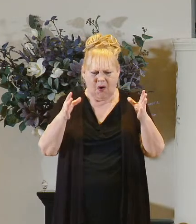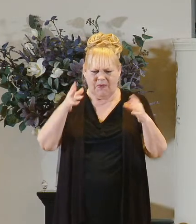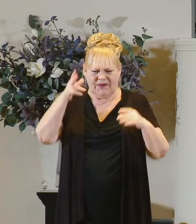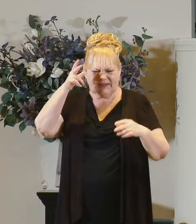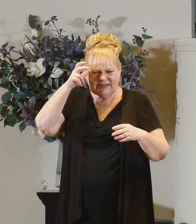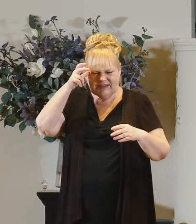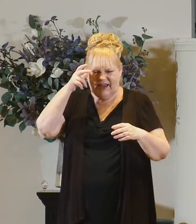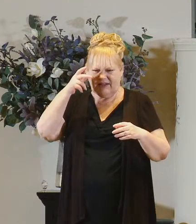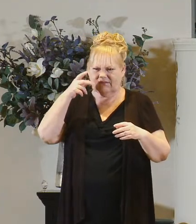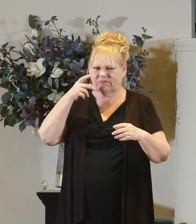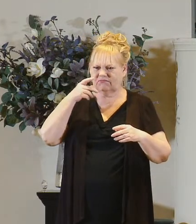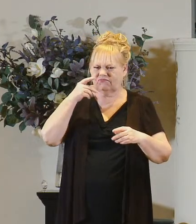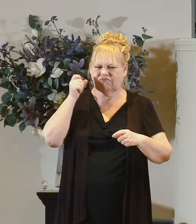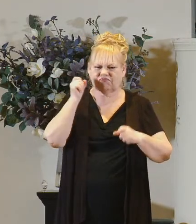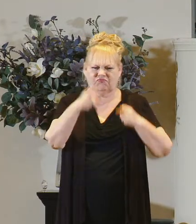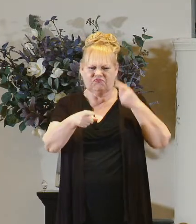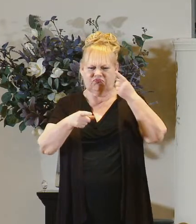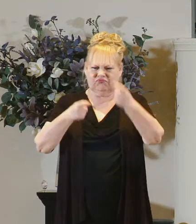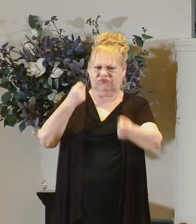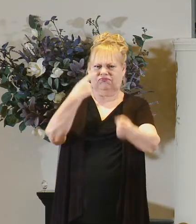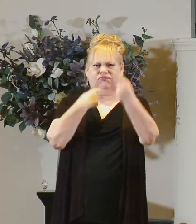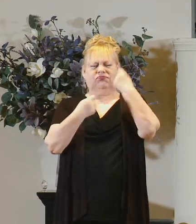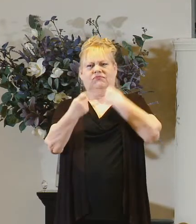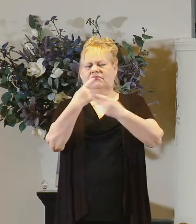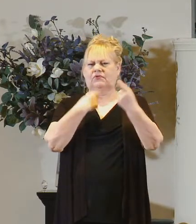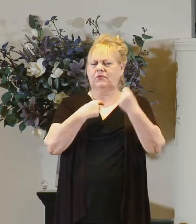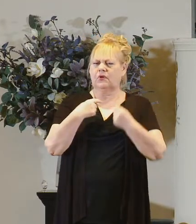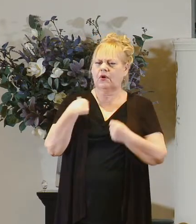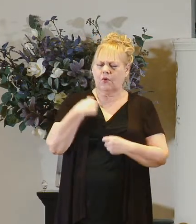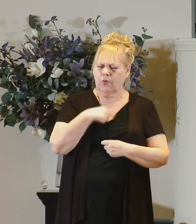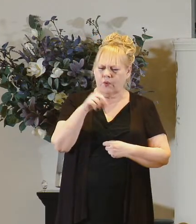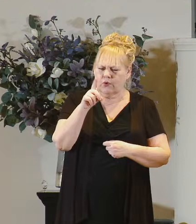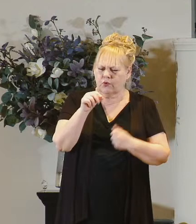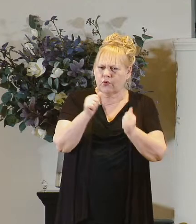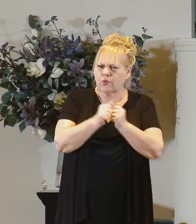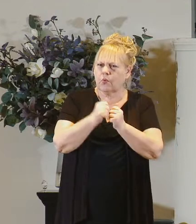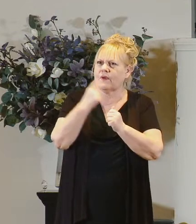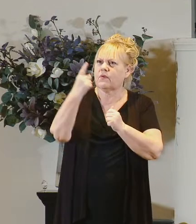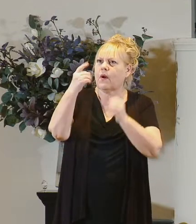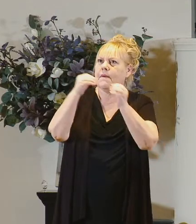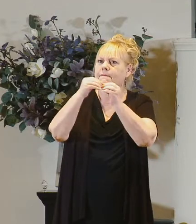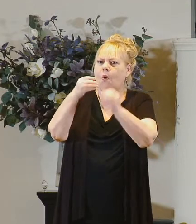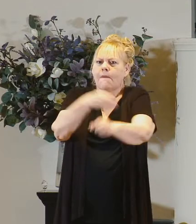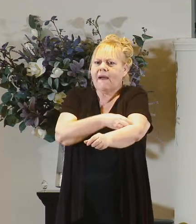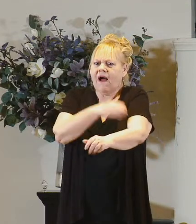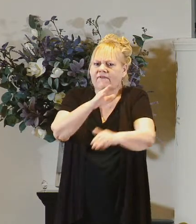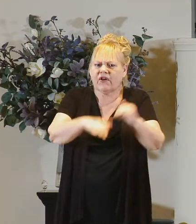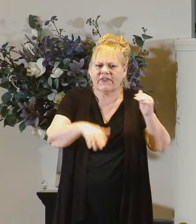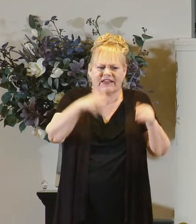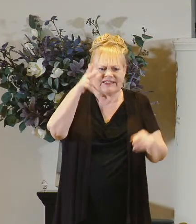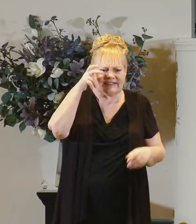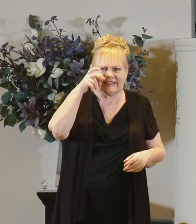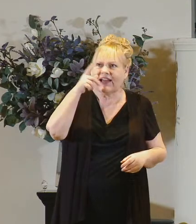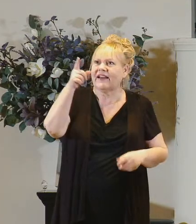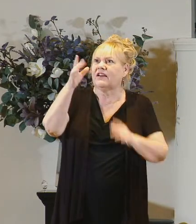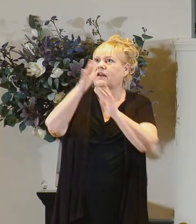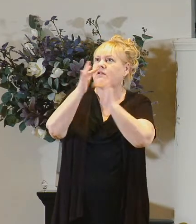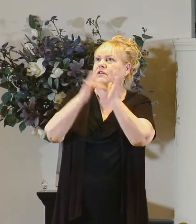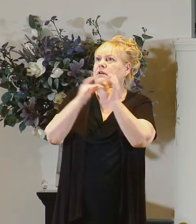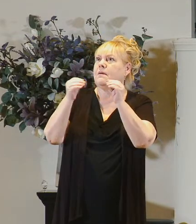satan's afflictions what are we going to do with the one more powerful than satan